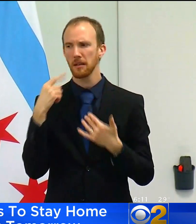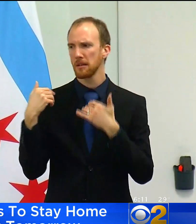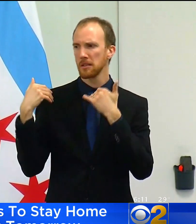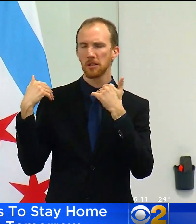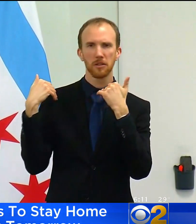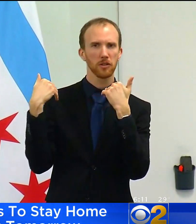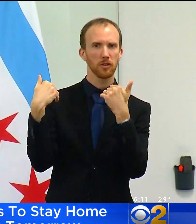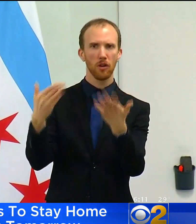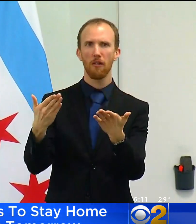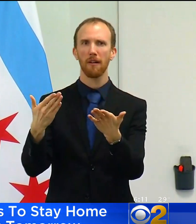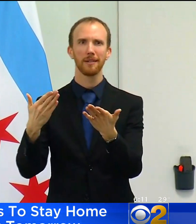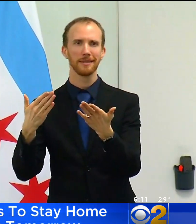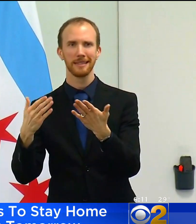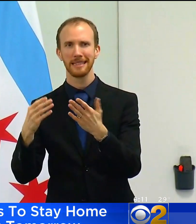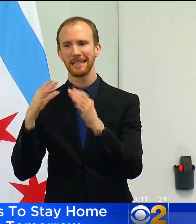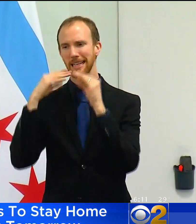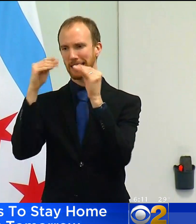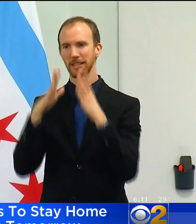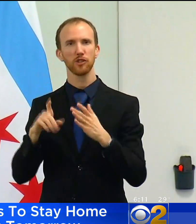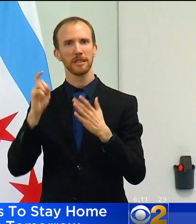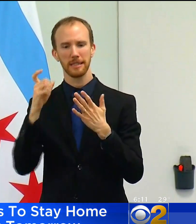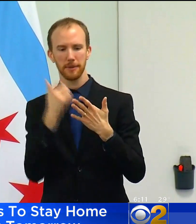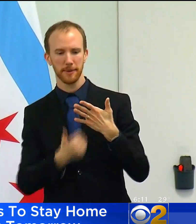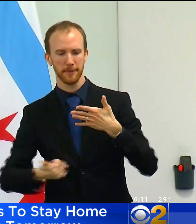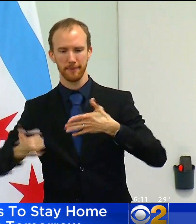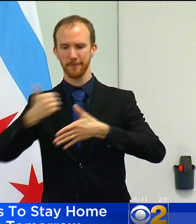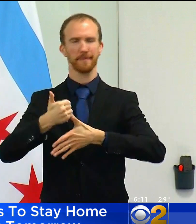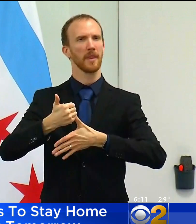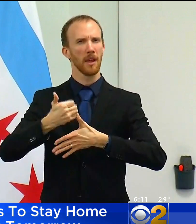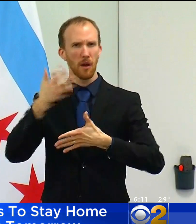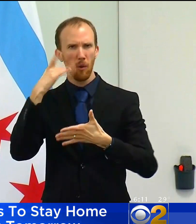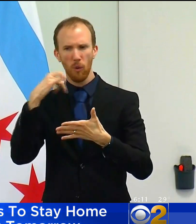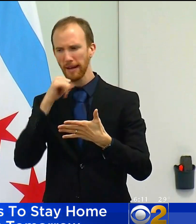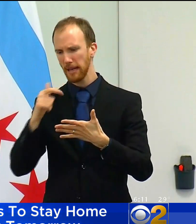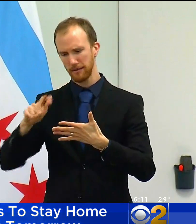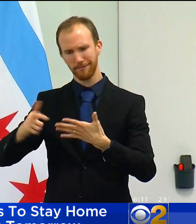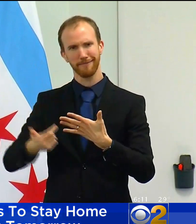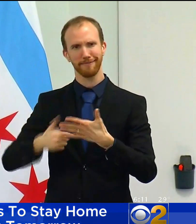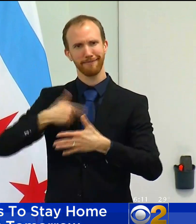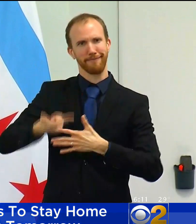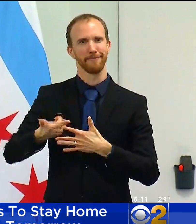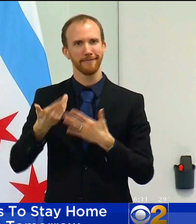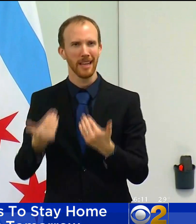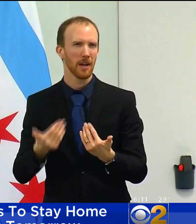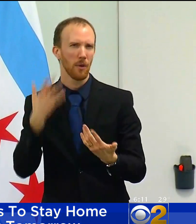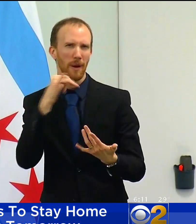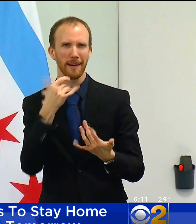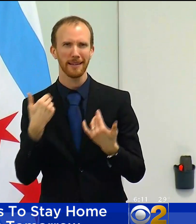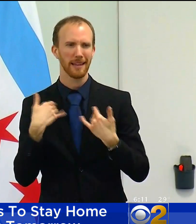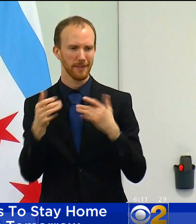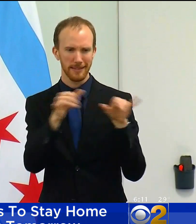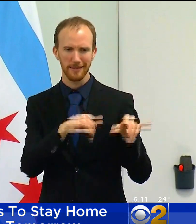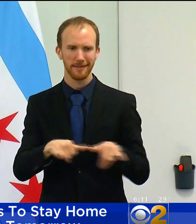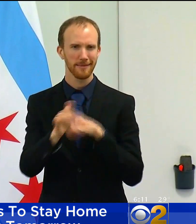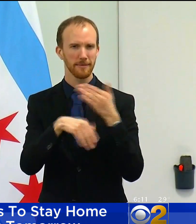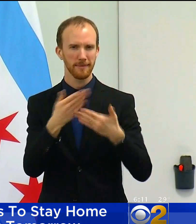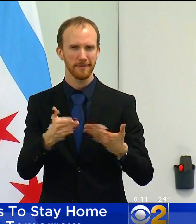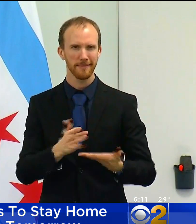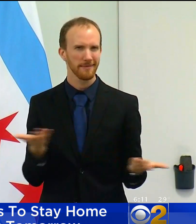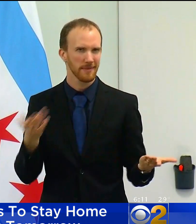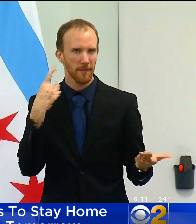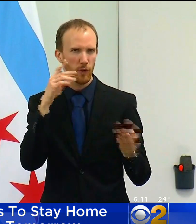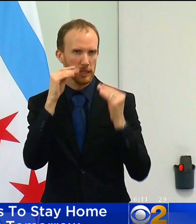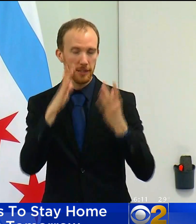teachers go top of the line. Let them in there. Why is there not a standard protocol for teachers? We do have a plan for for